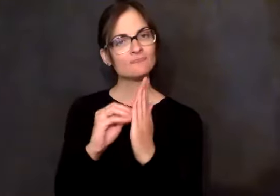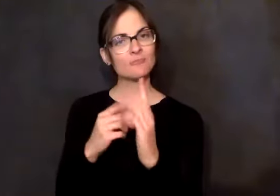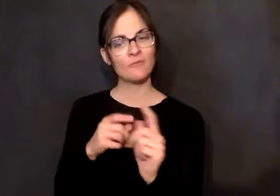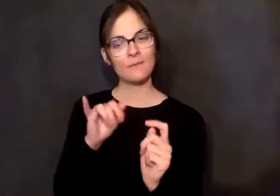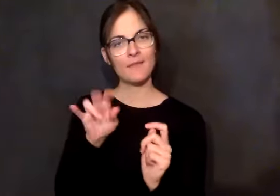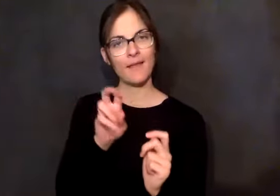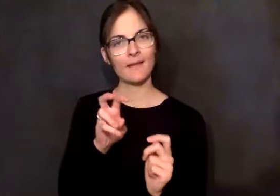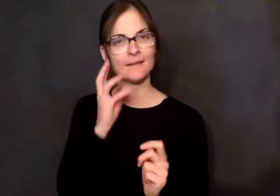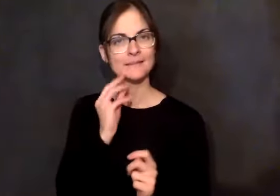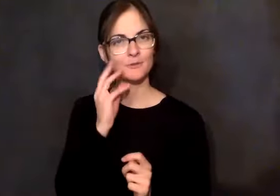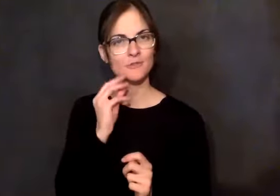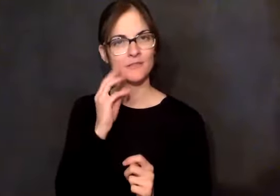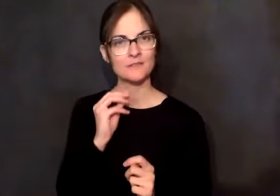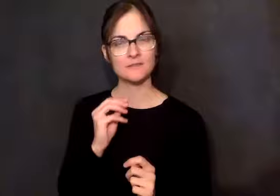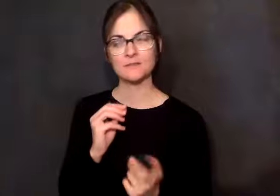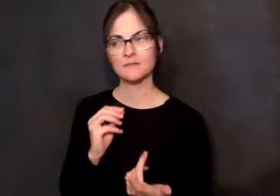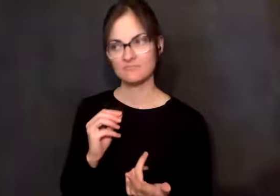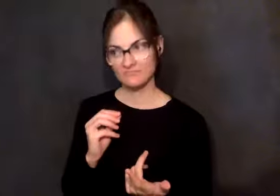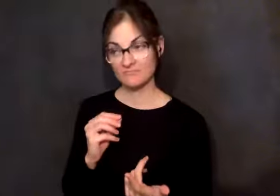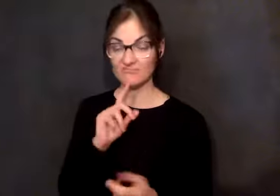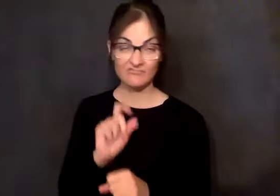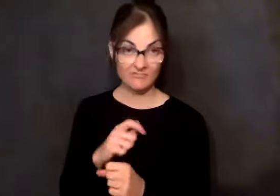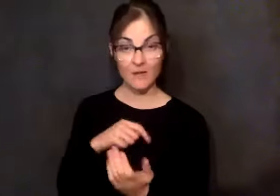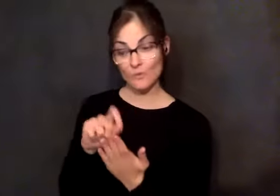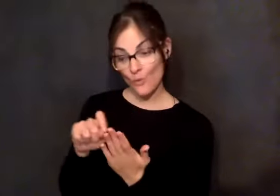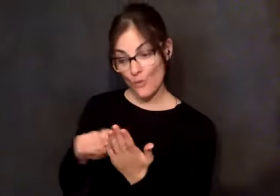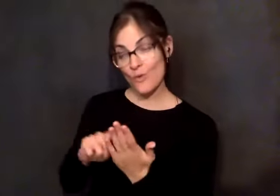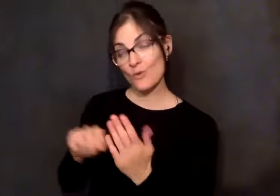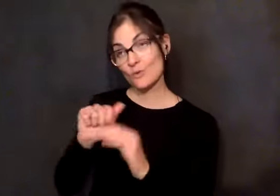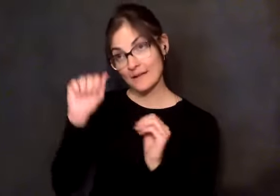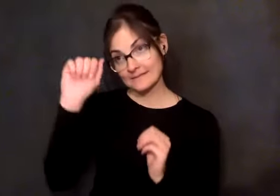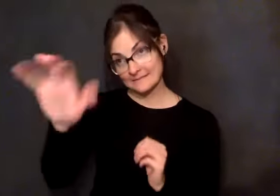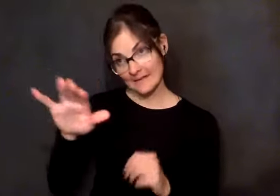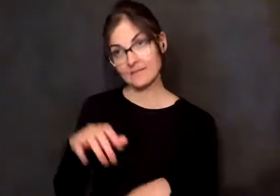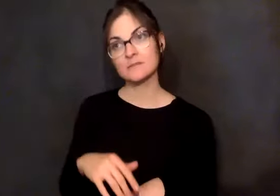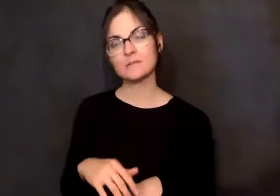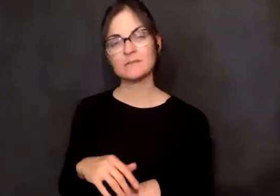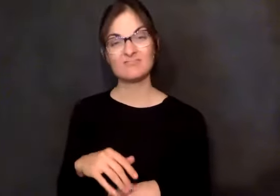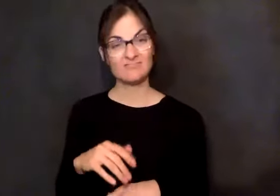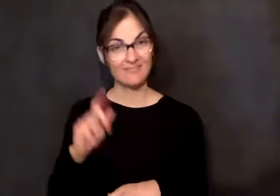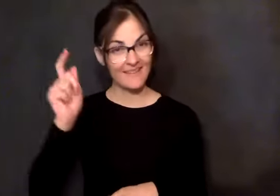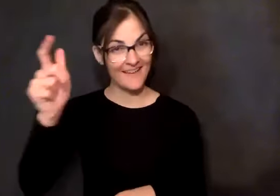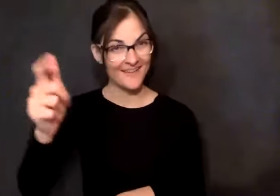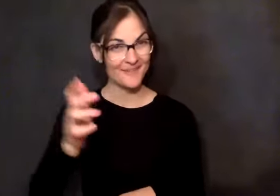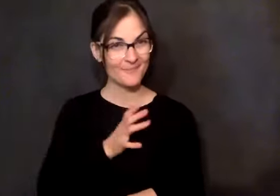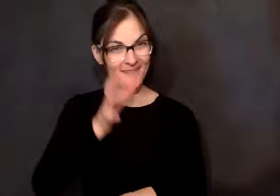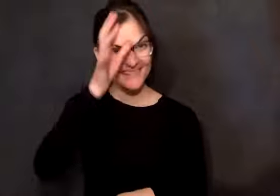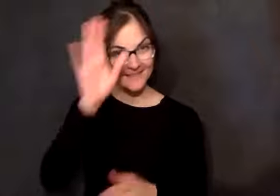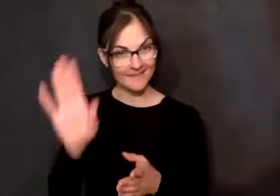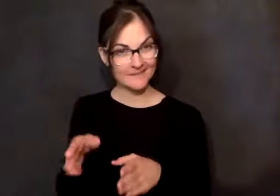It's terrifically moving. He still had it in the original envelope. I sent it in. And so basically in the envelope, in the letter, I said,